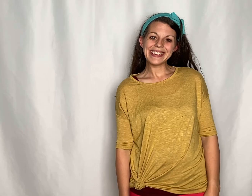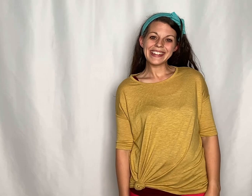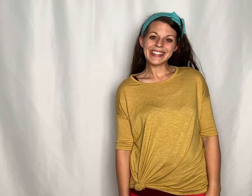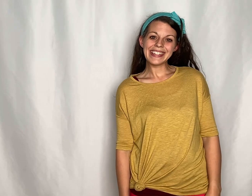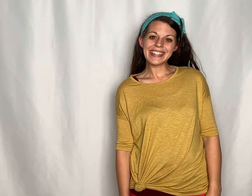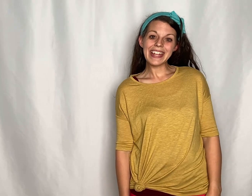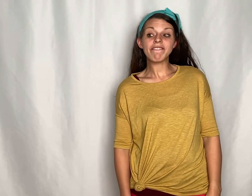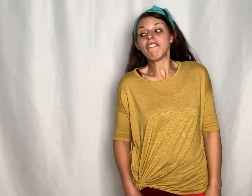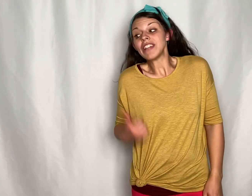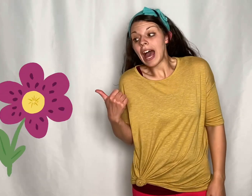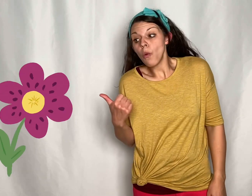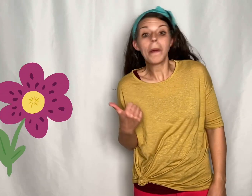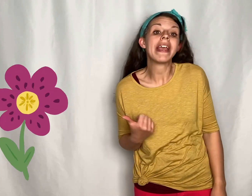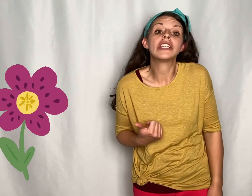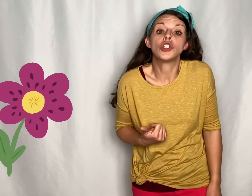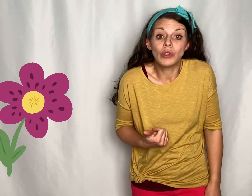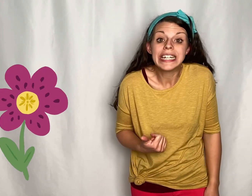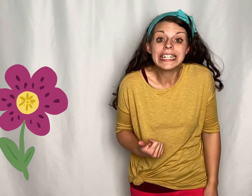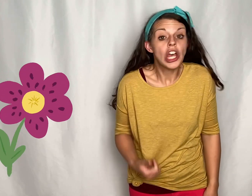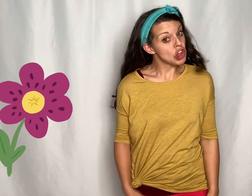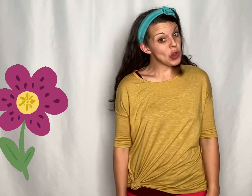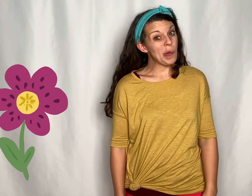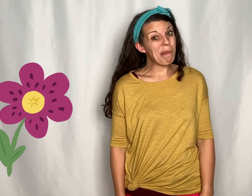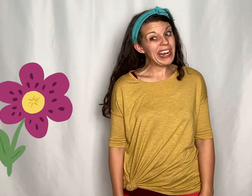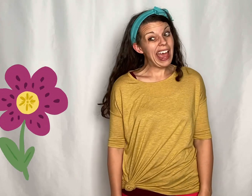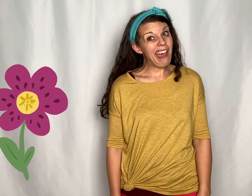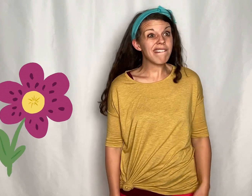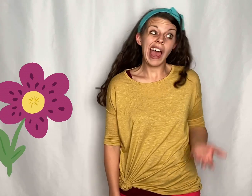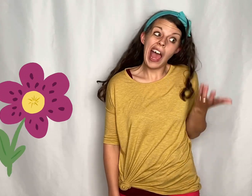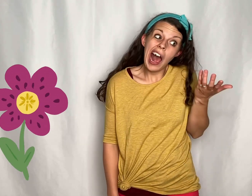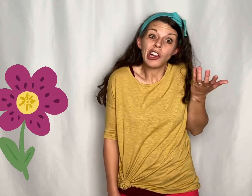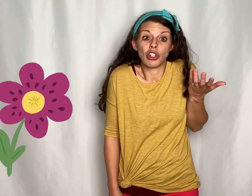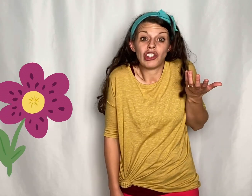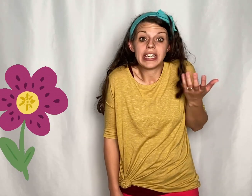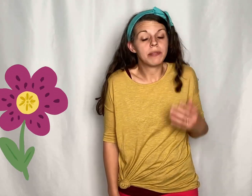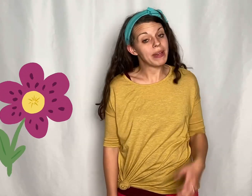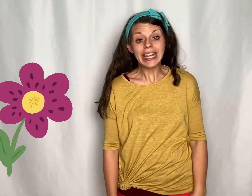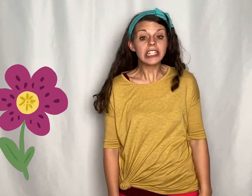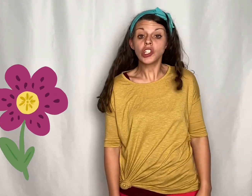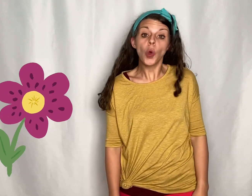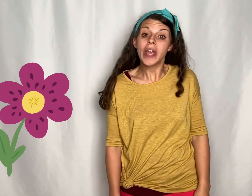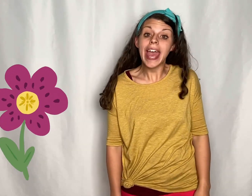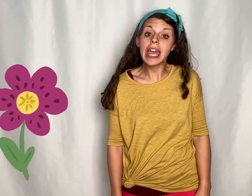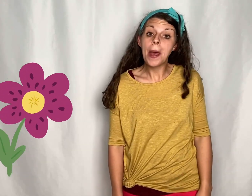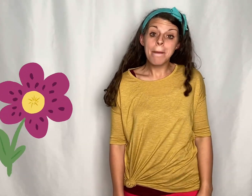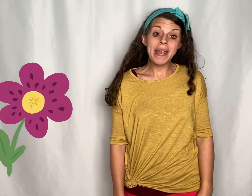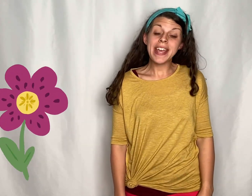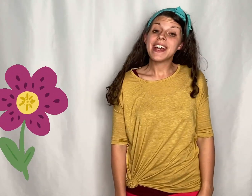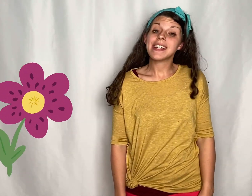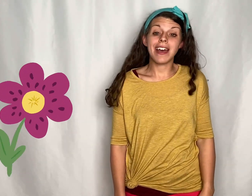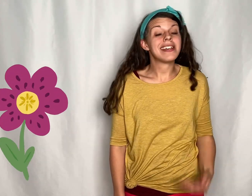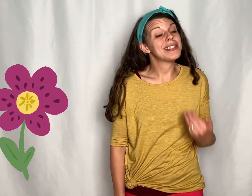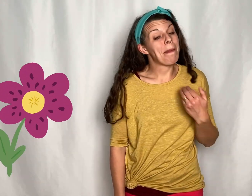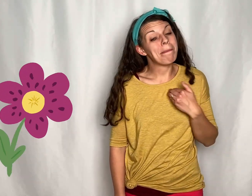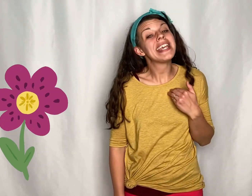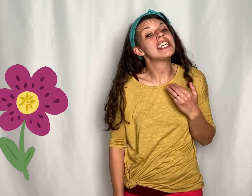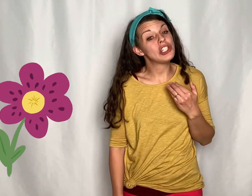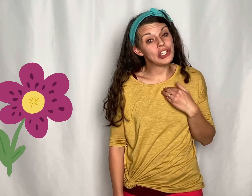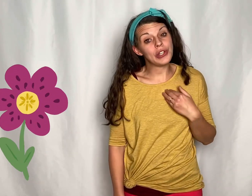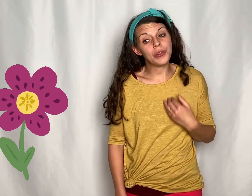If a flower makes you sneeze, you might have allergies, but it's okay because me too.